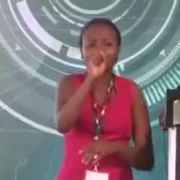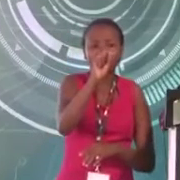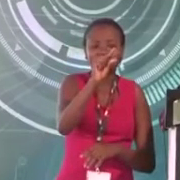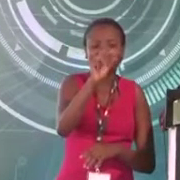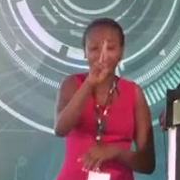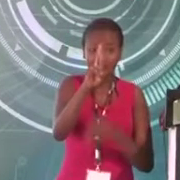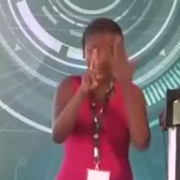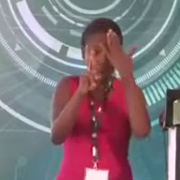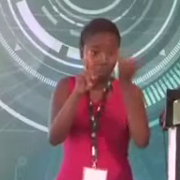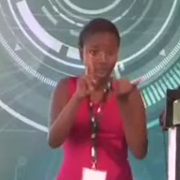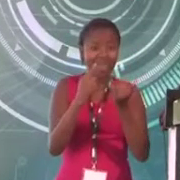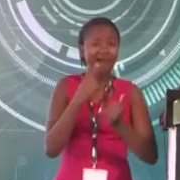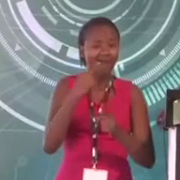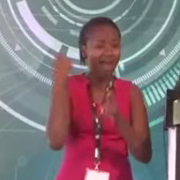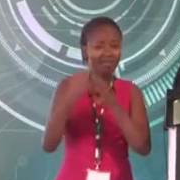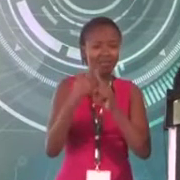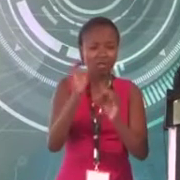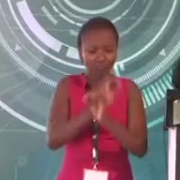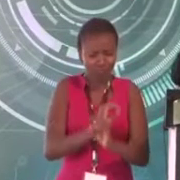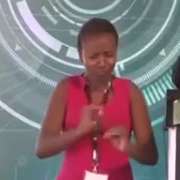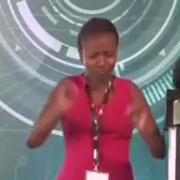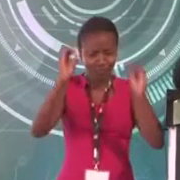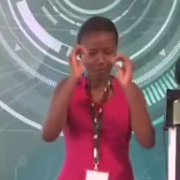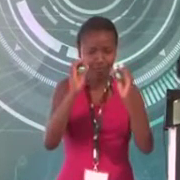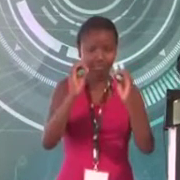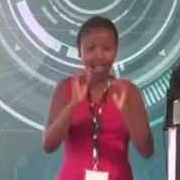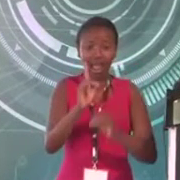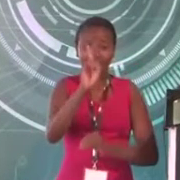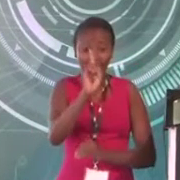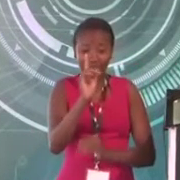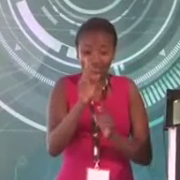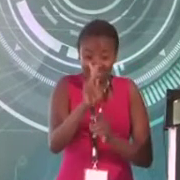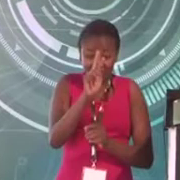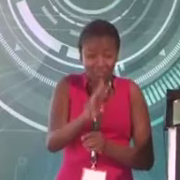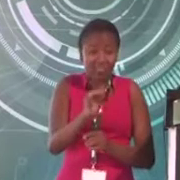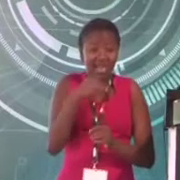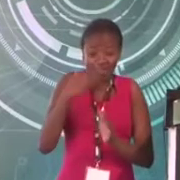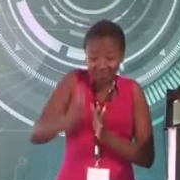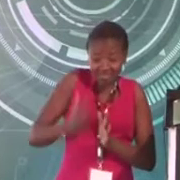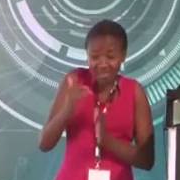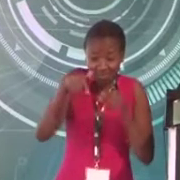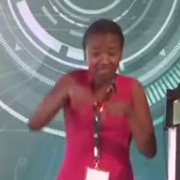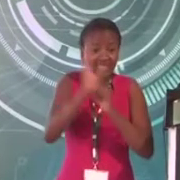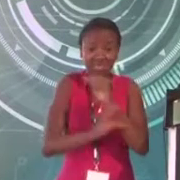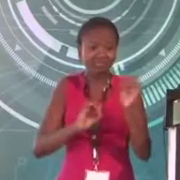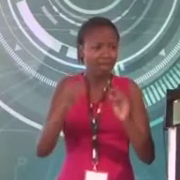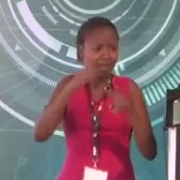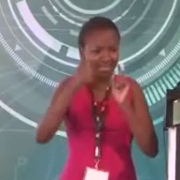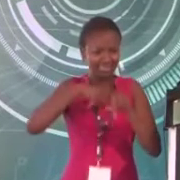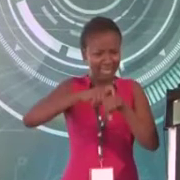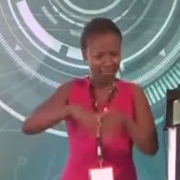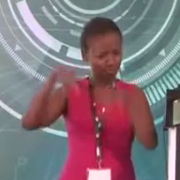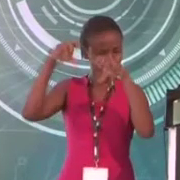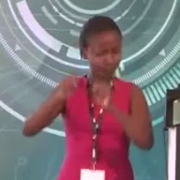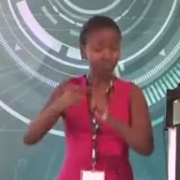Because for over 100 years, not a single kilometer of railway had been laid in this country. When you took over, you said you